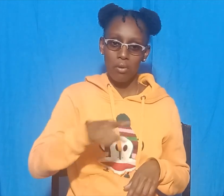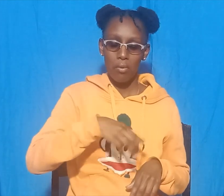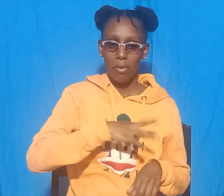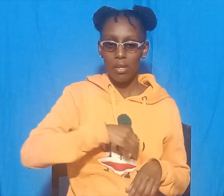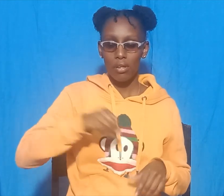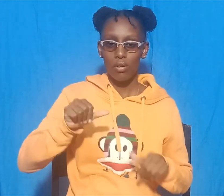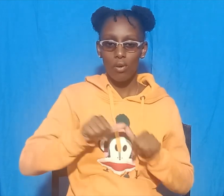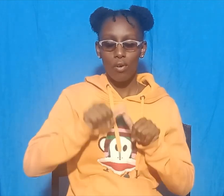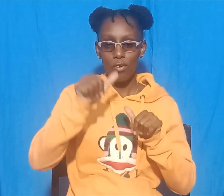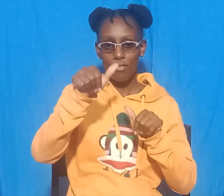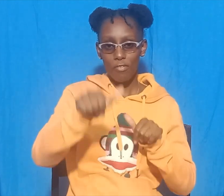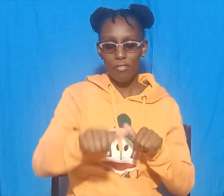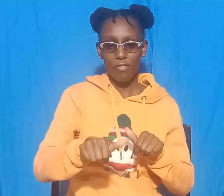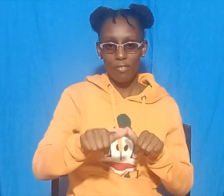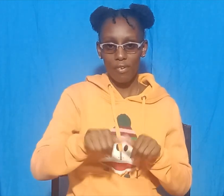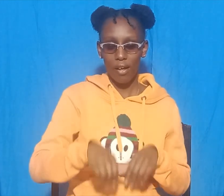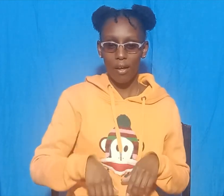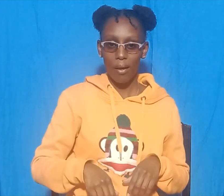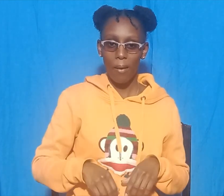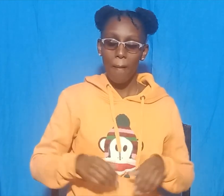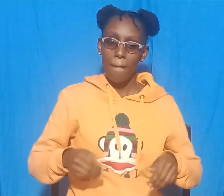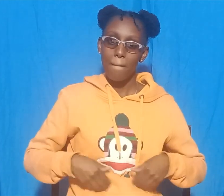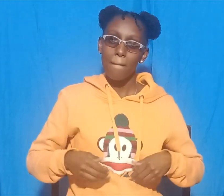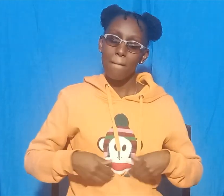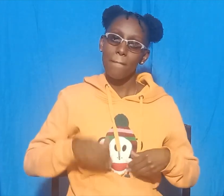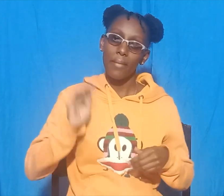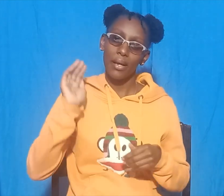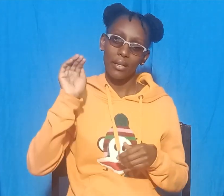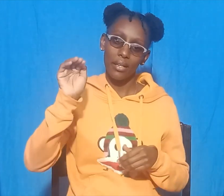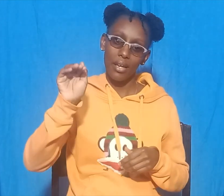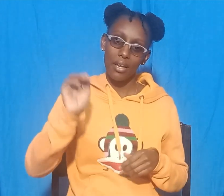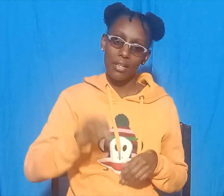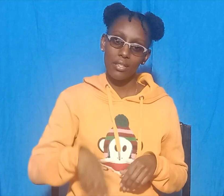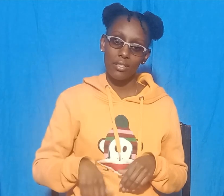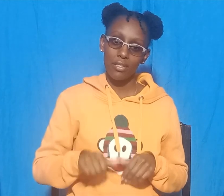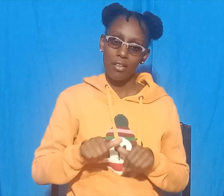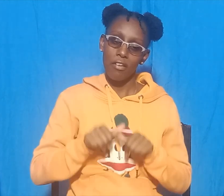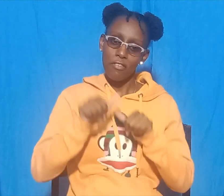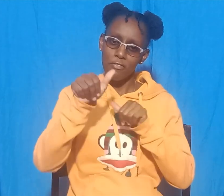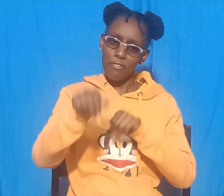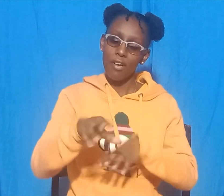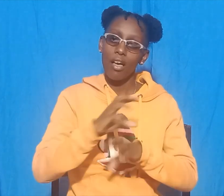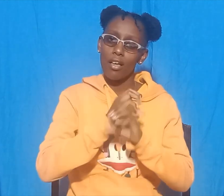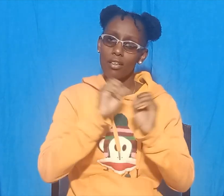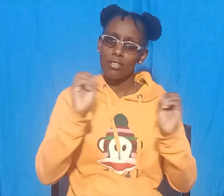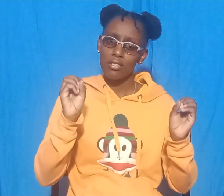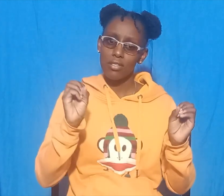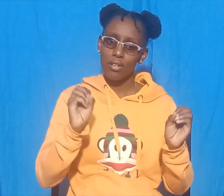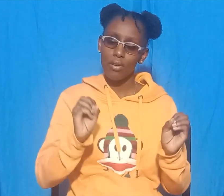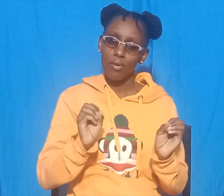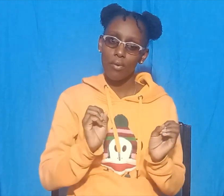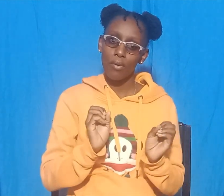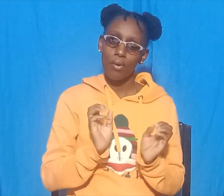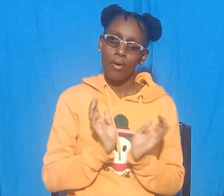Asked the monkey. It is not very far. The crocodile answered.